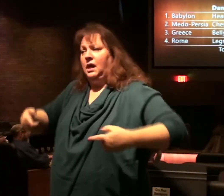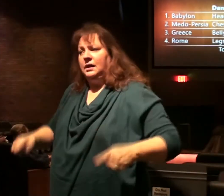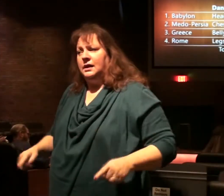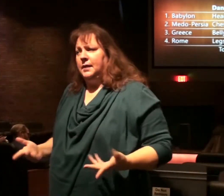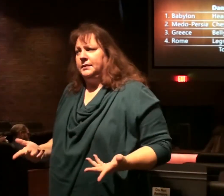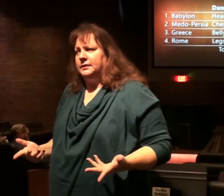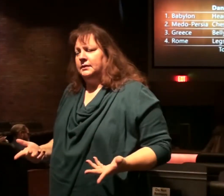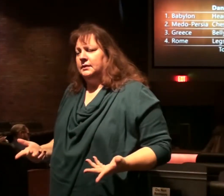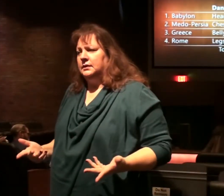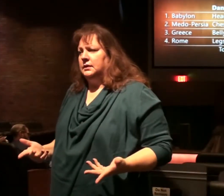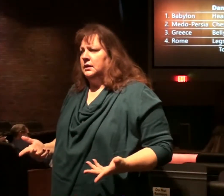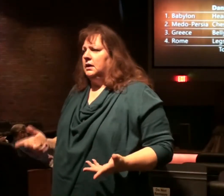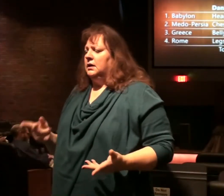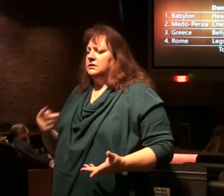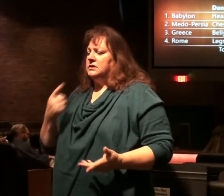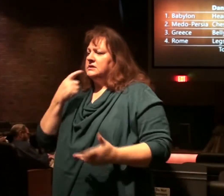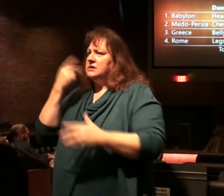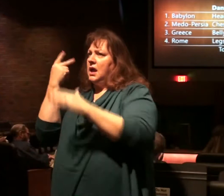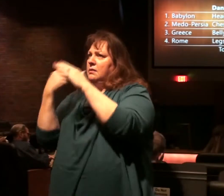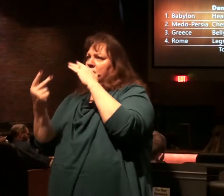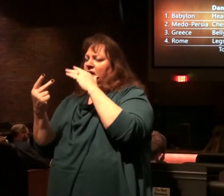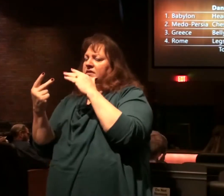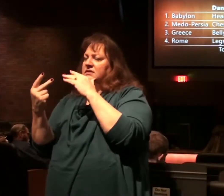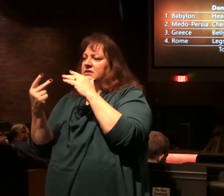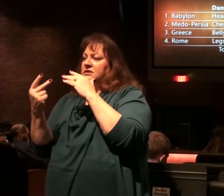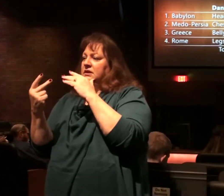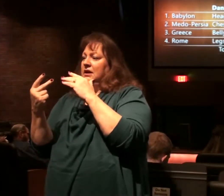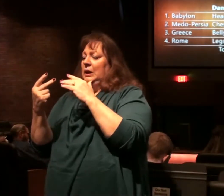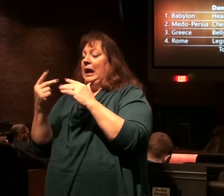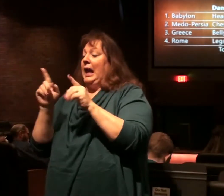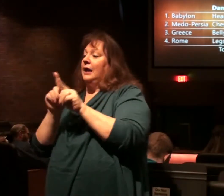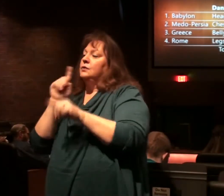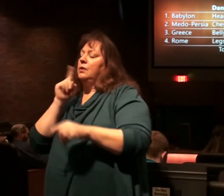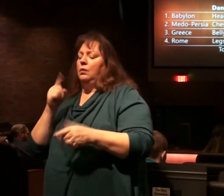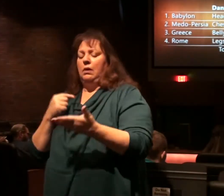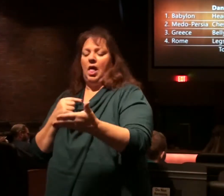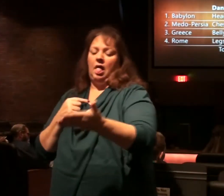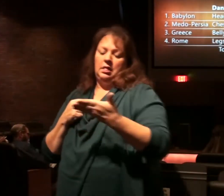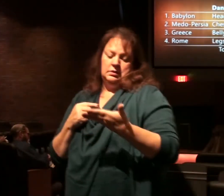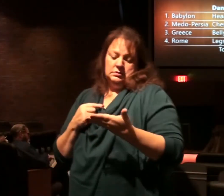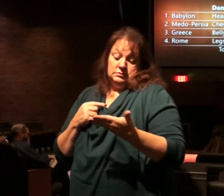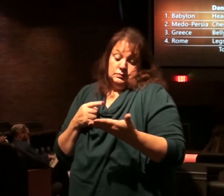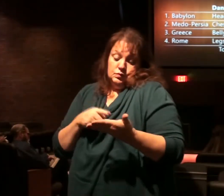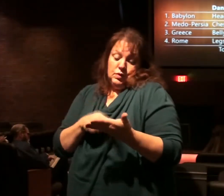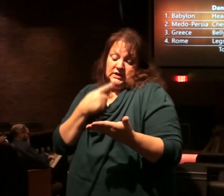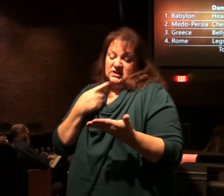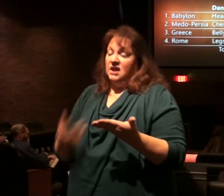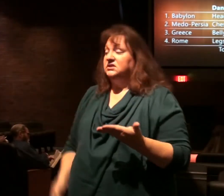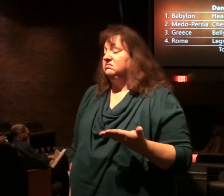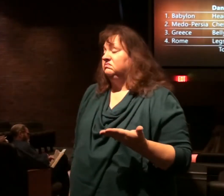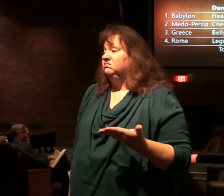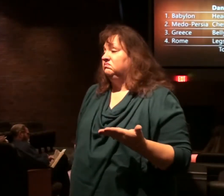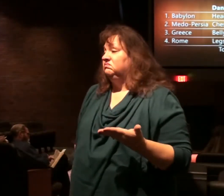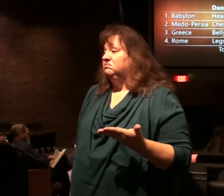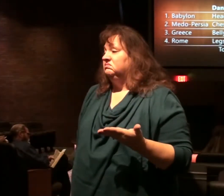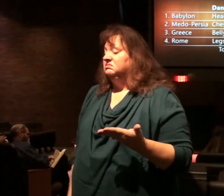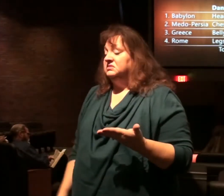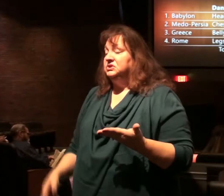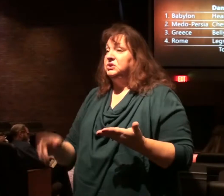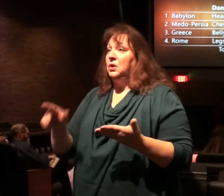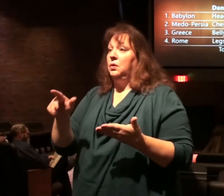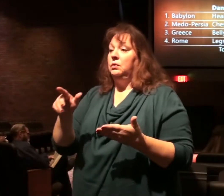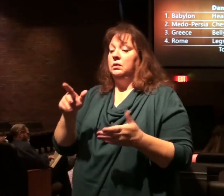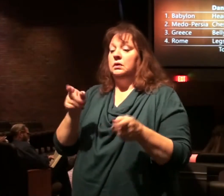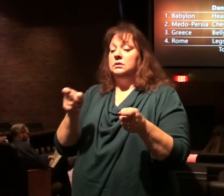yet. Now, those who don't take prophecy literally say, well, we just take this as it is. So, you have these earthly